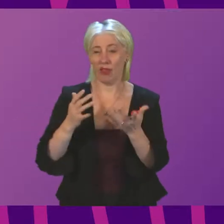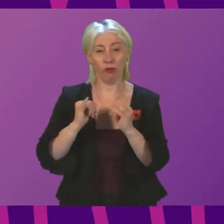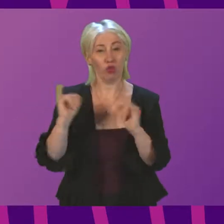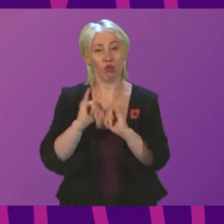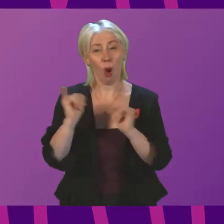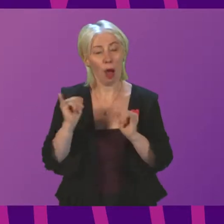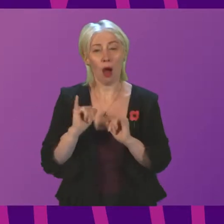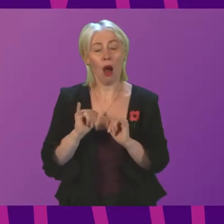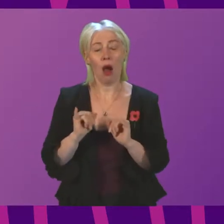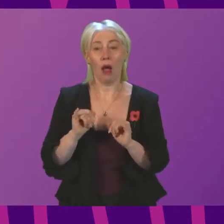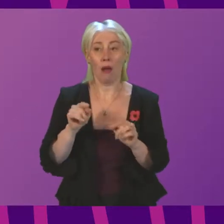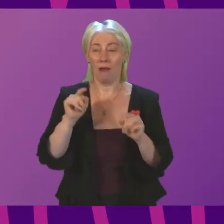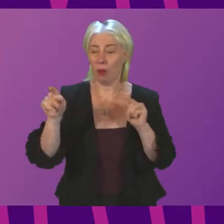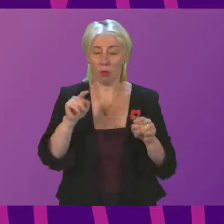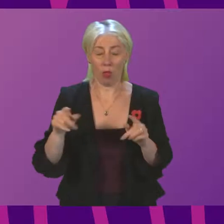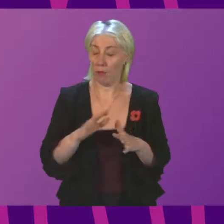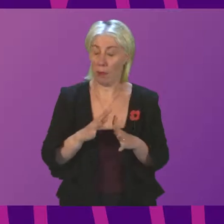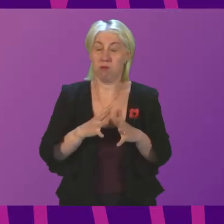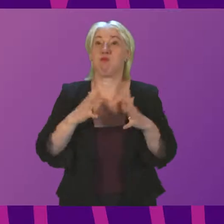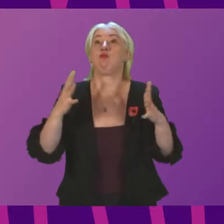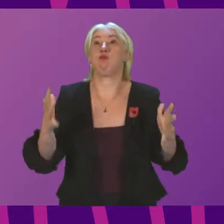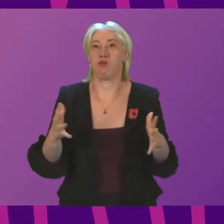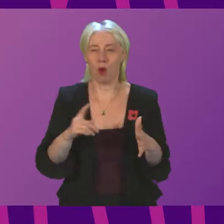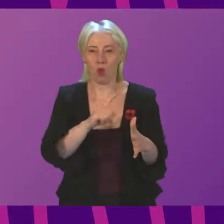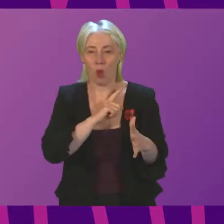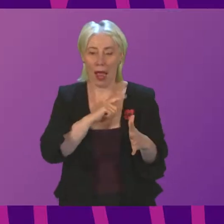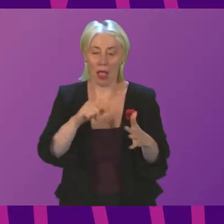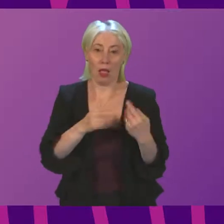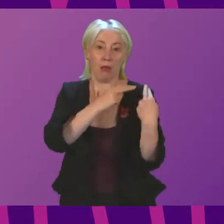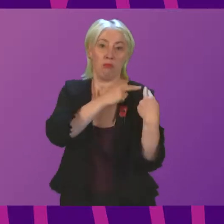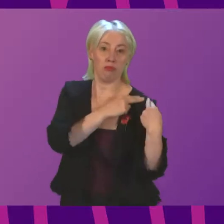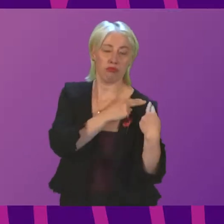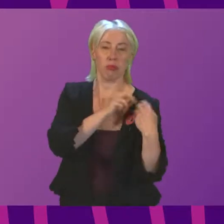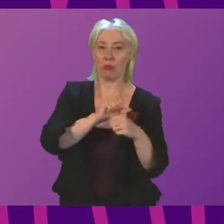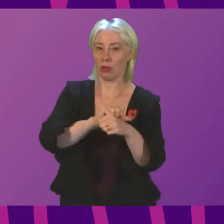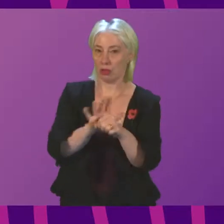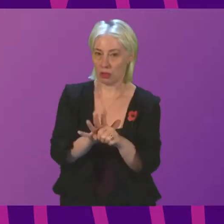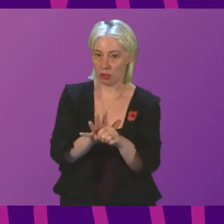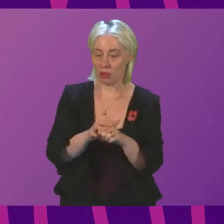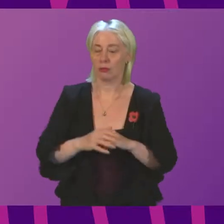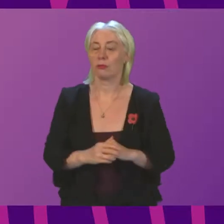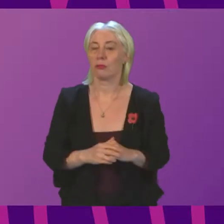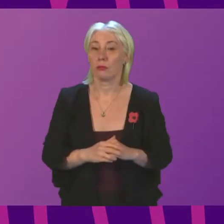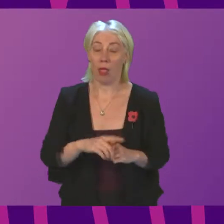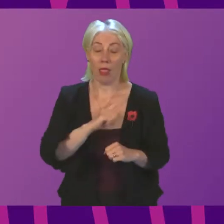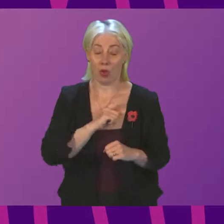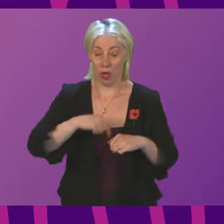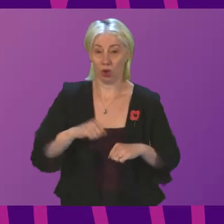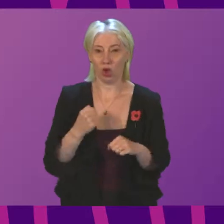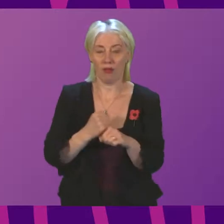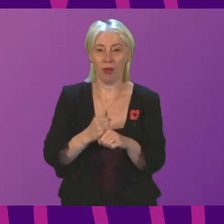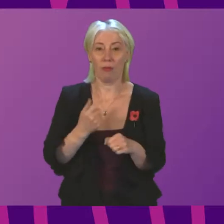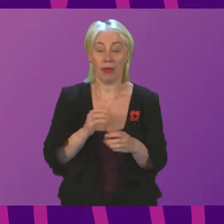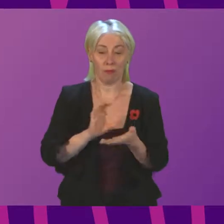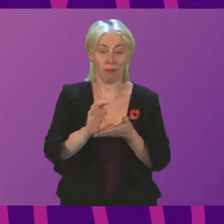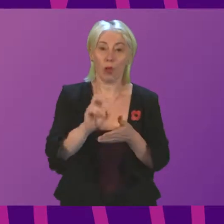professionals has been even greater because of the significant burden of COVID, which is why the Government has invested £12